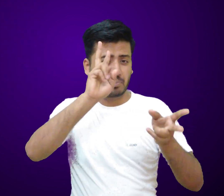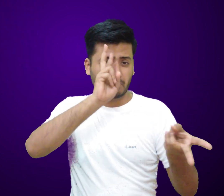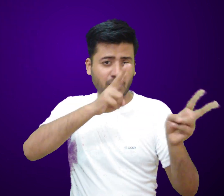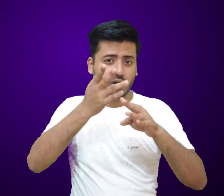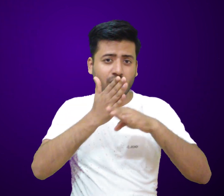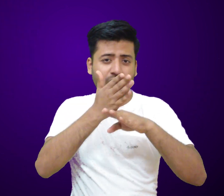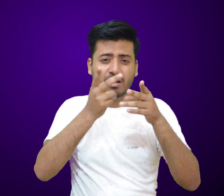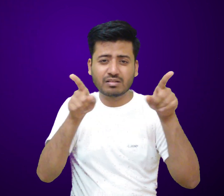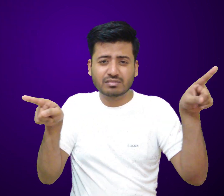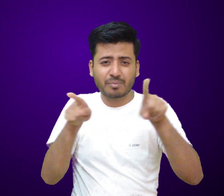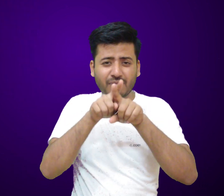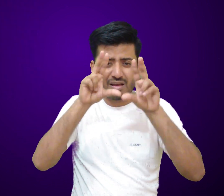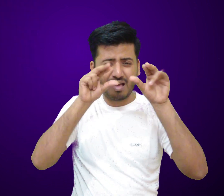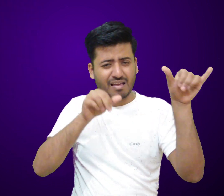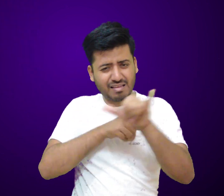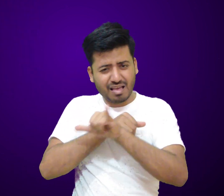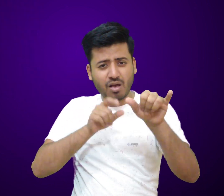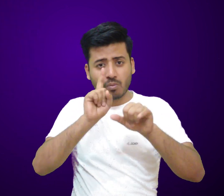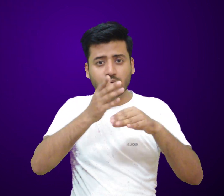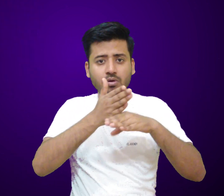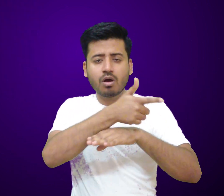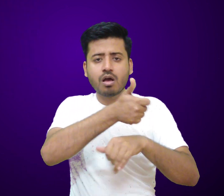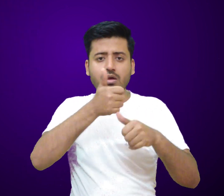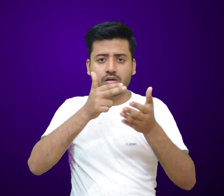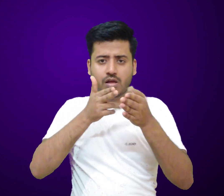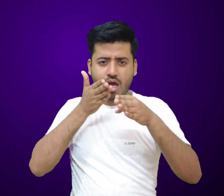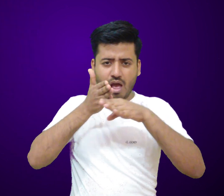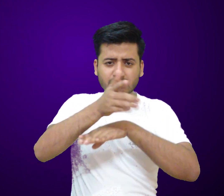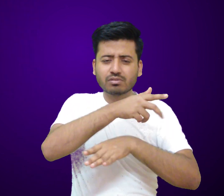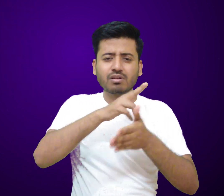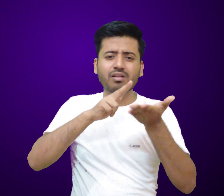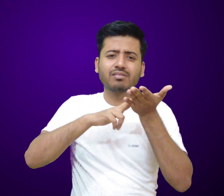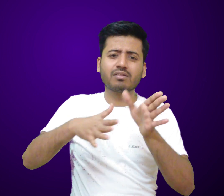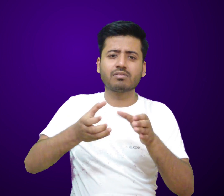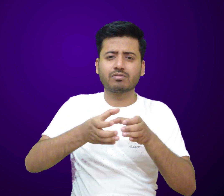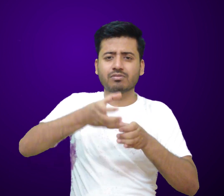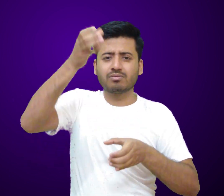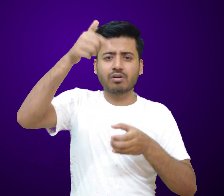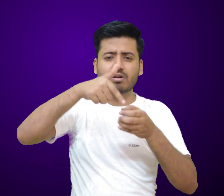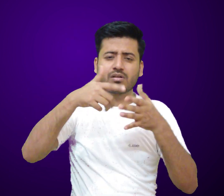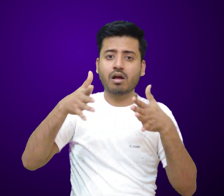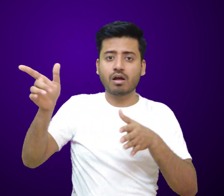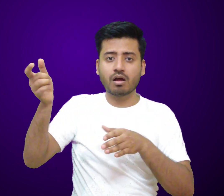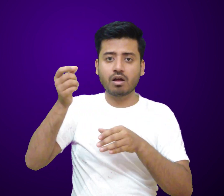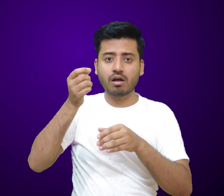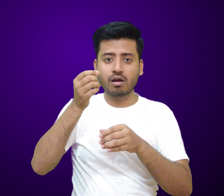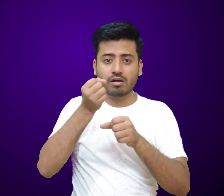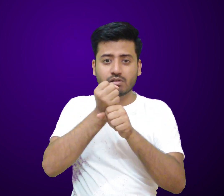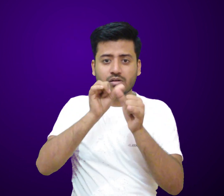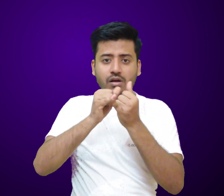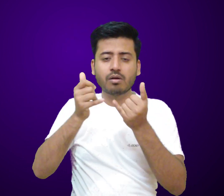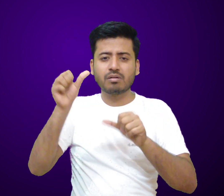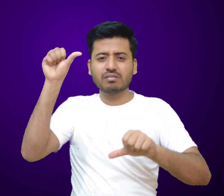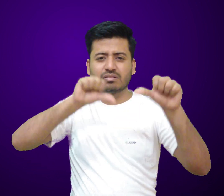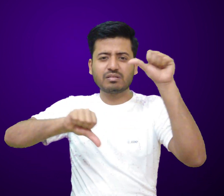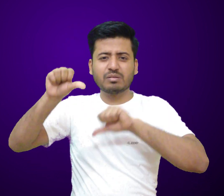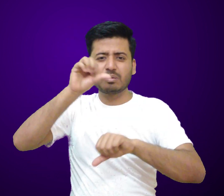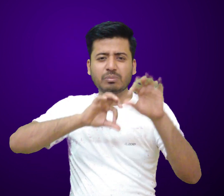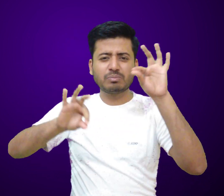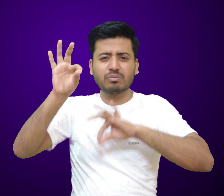Thus, we got thinking about whether it is okay to cook chapatis on direct contact with gas flame or not. So, does